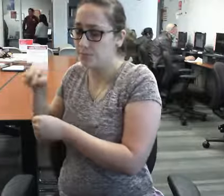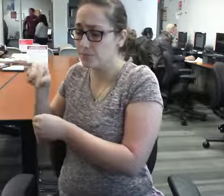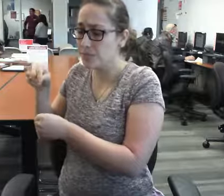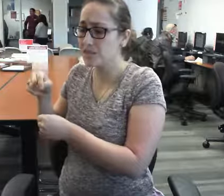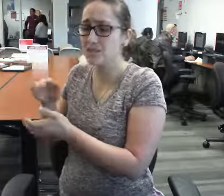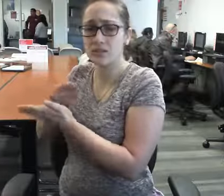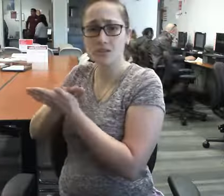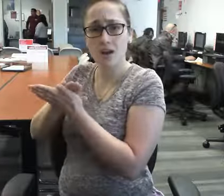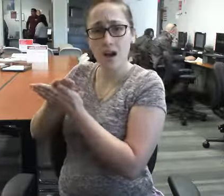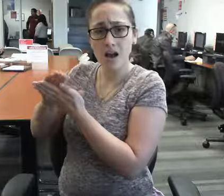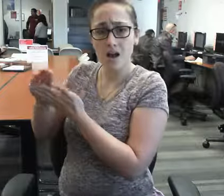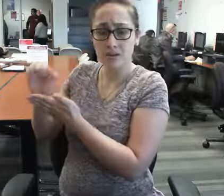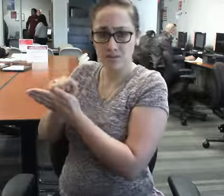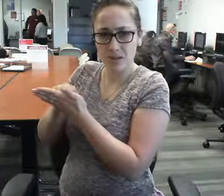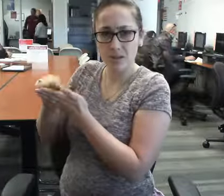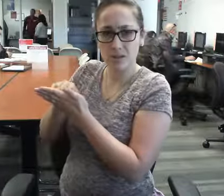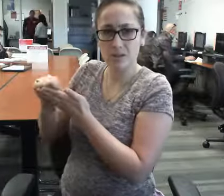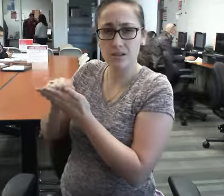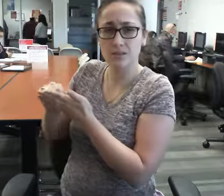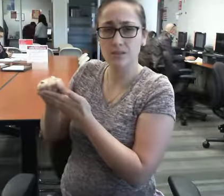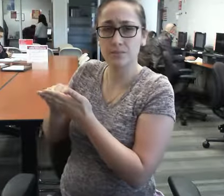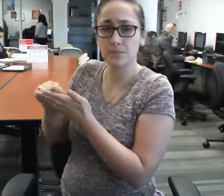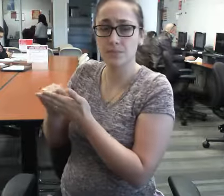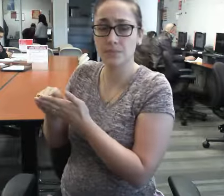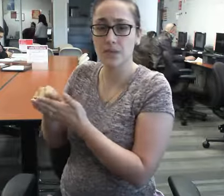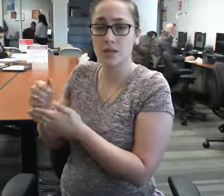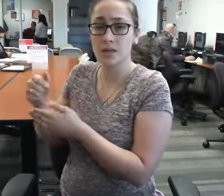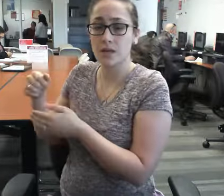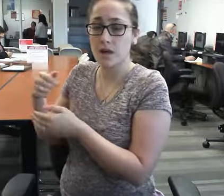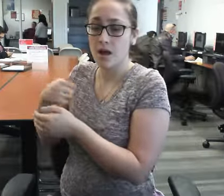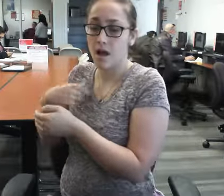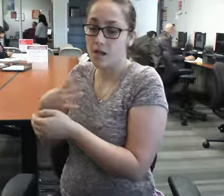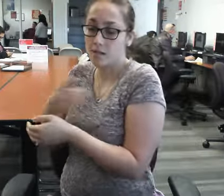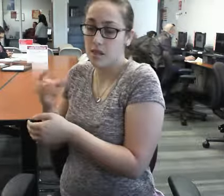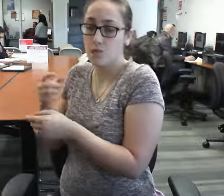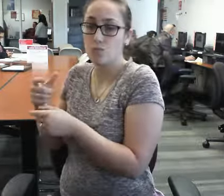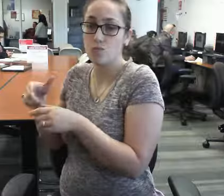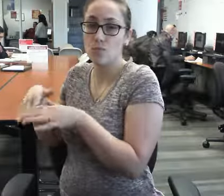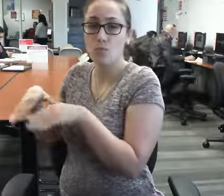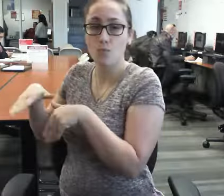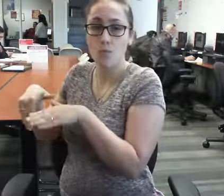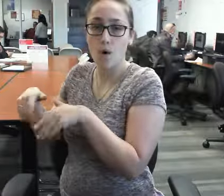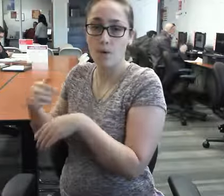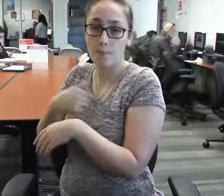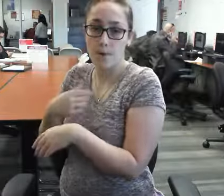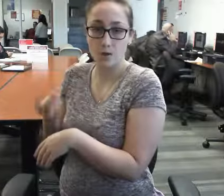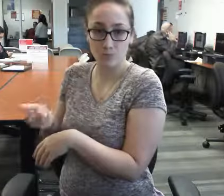Yeah. you cut Greg's off for me? Yeah. He doesn't use that. Yeah, but at least he'll grab it.